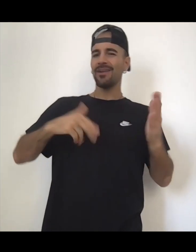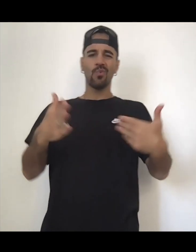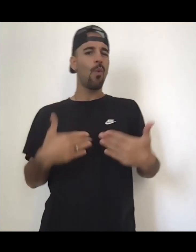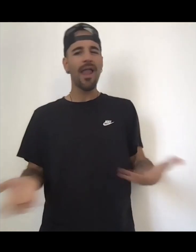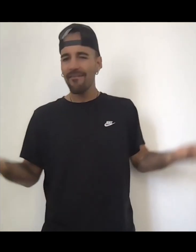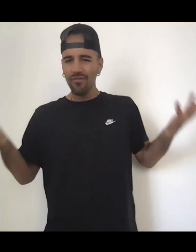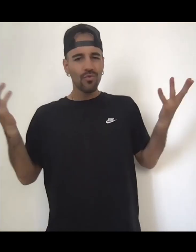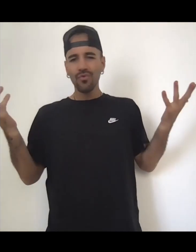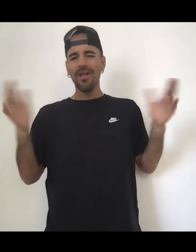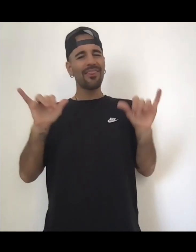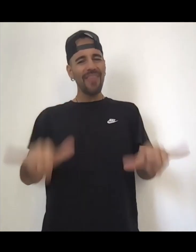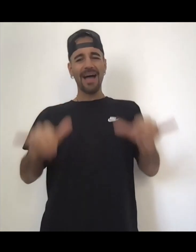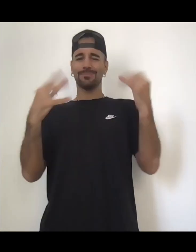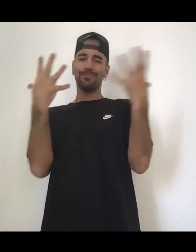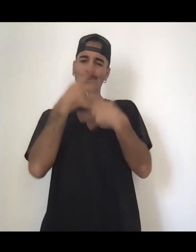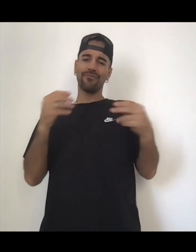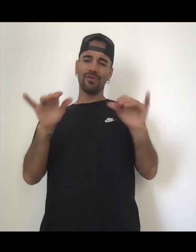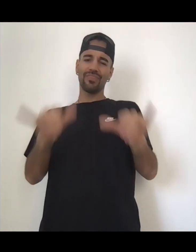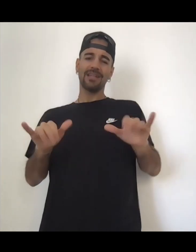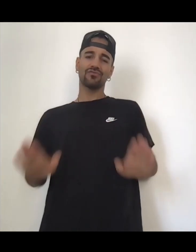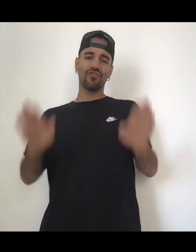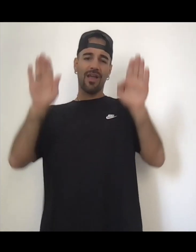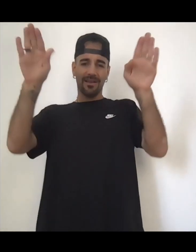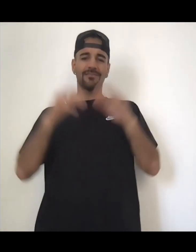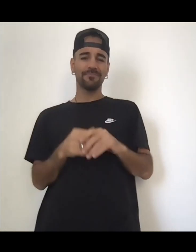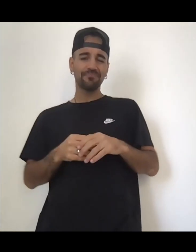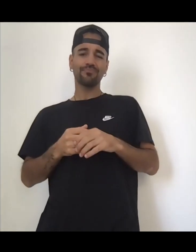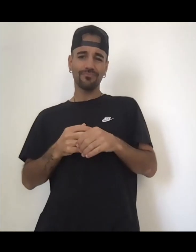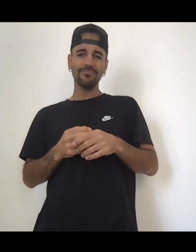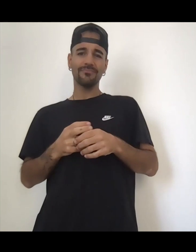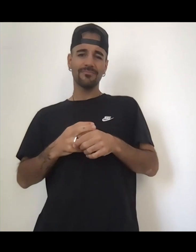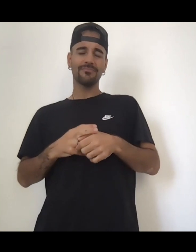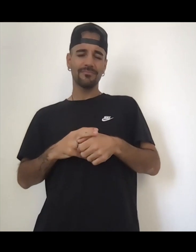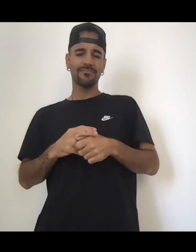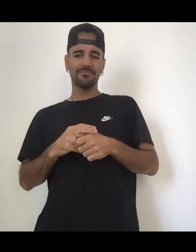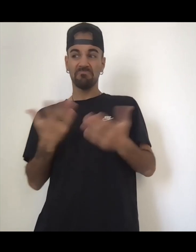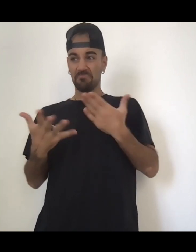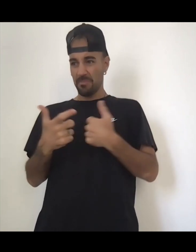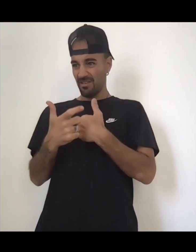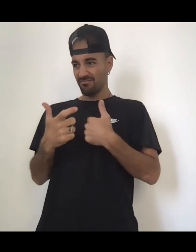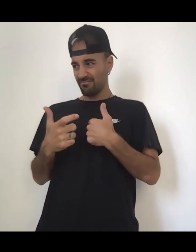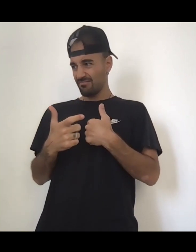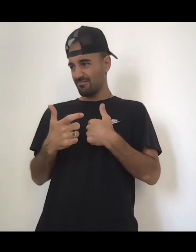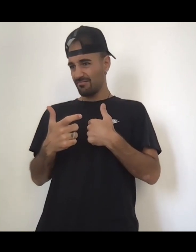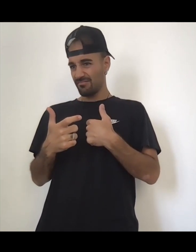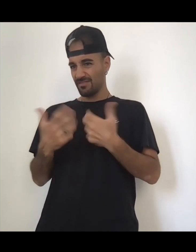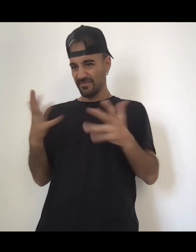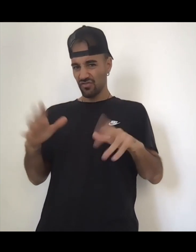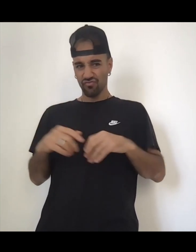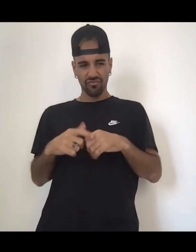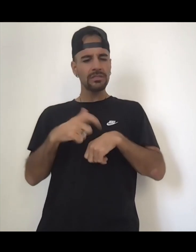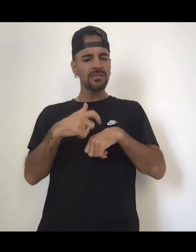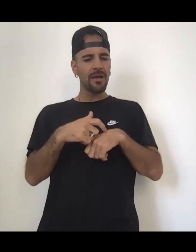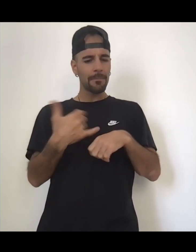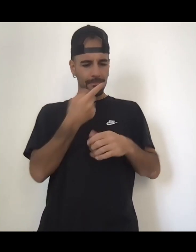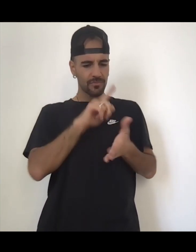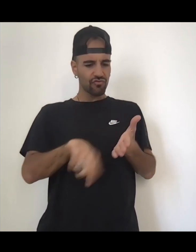think yeah is that where we wrap it up like what time is it where's my other fault